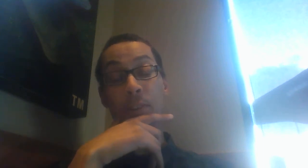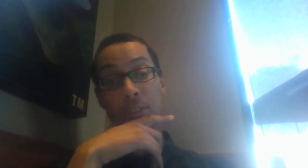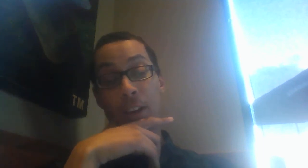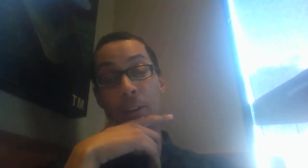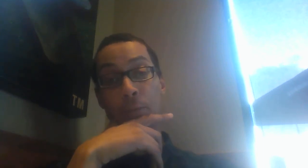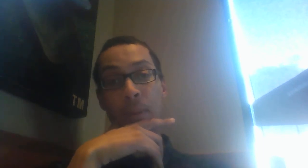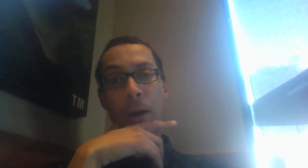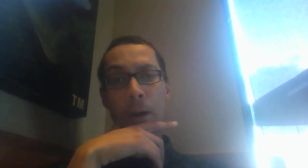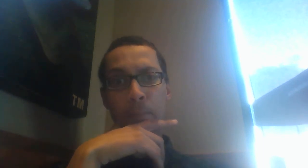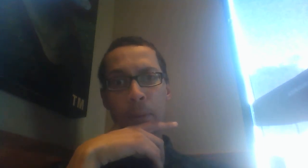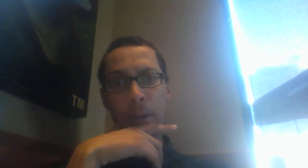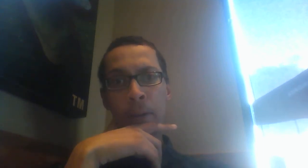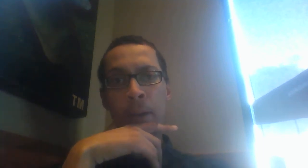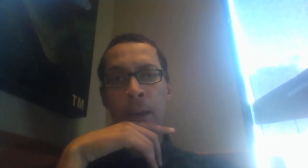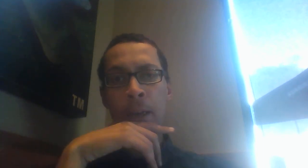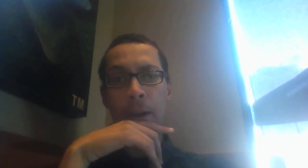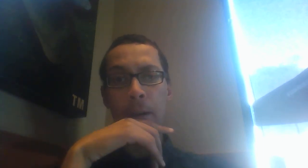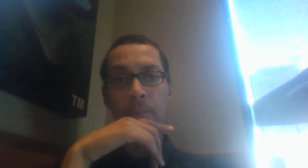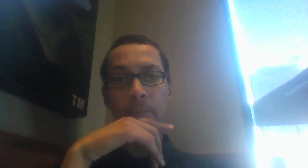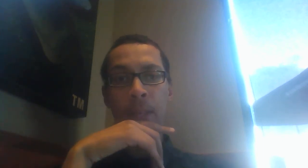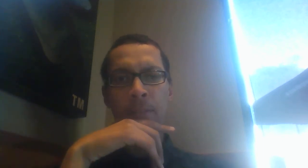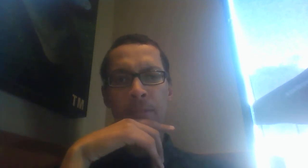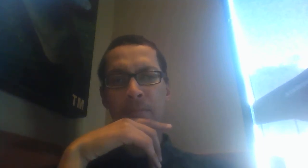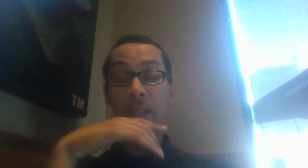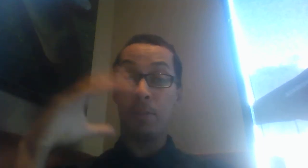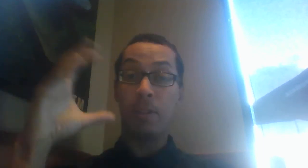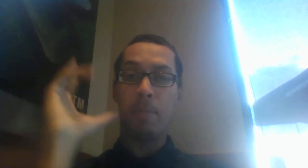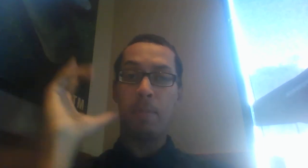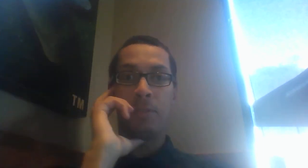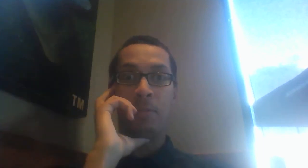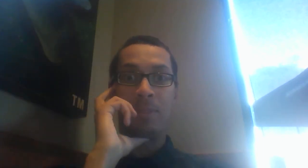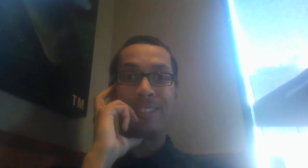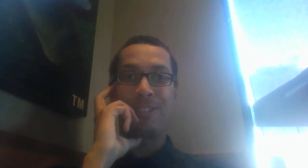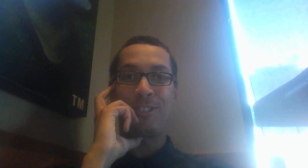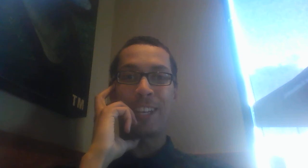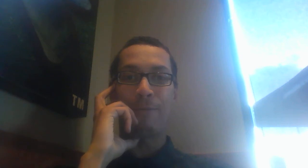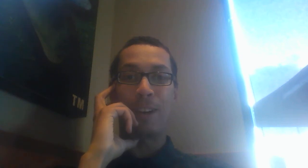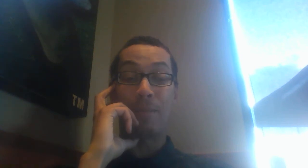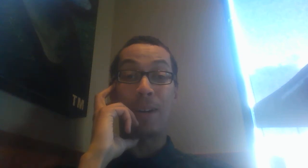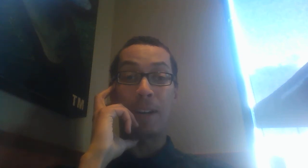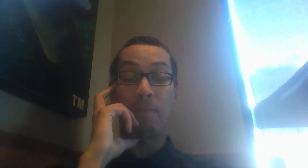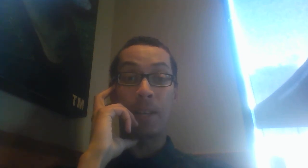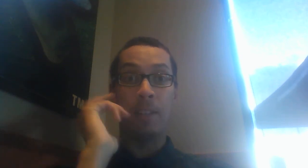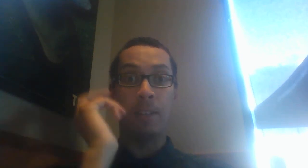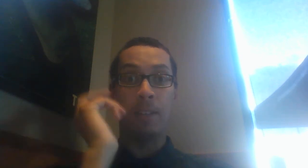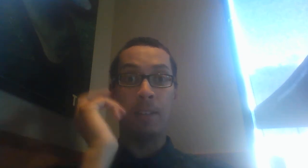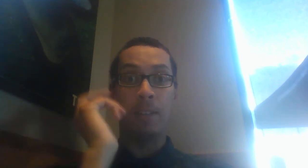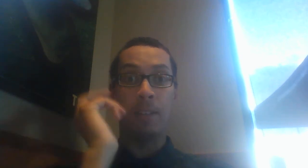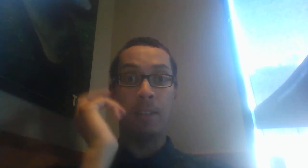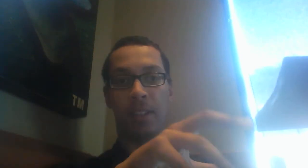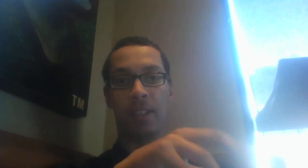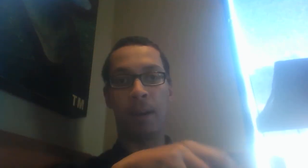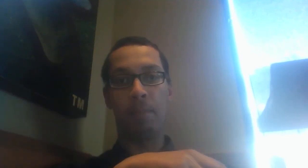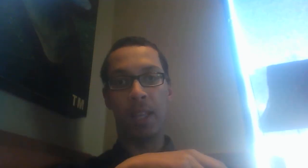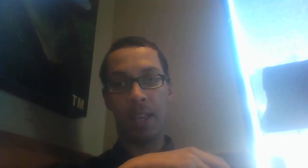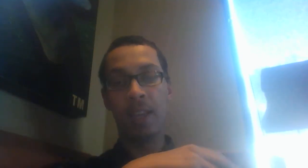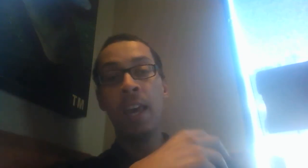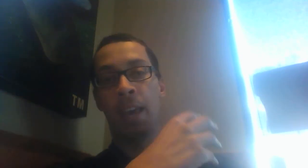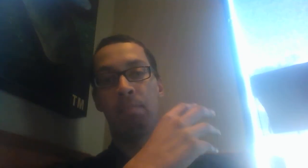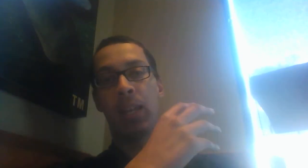years ago. That was from Aardman, um, it was their best film since Chicken Run, in my opinion, from that particular company. In many